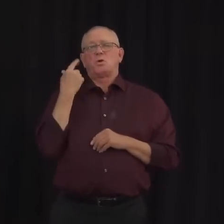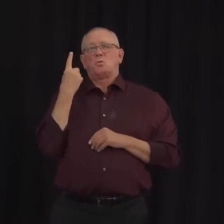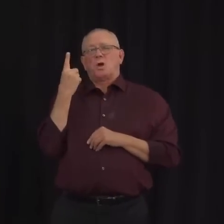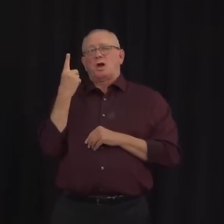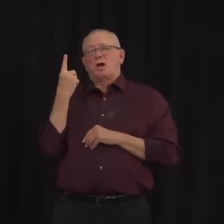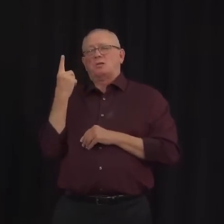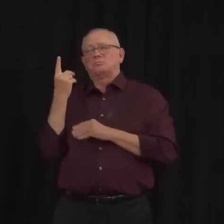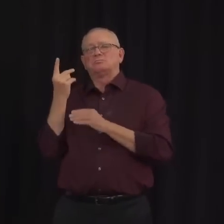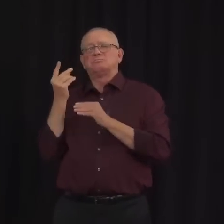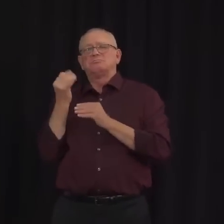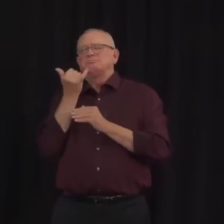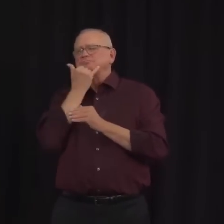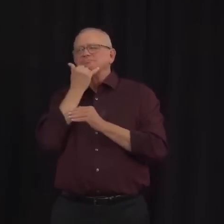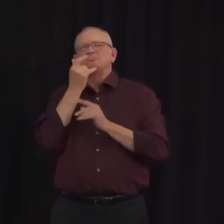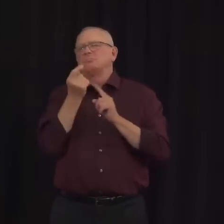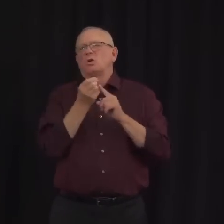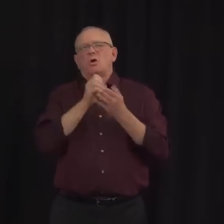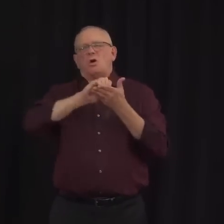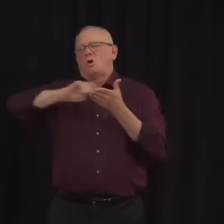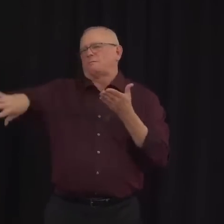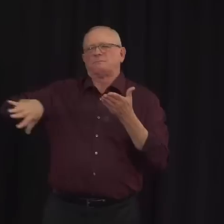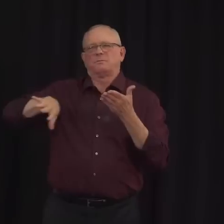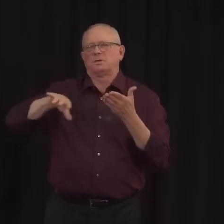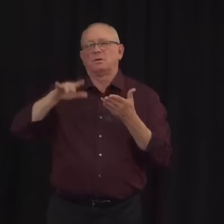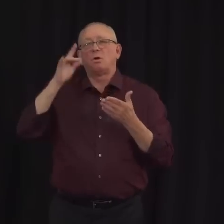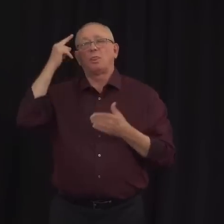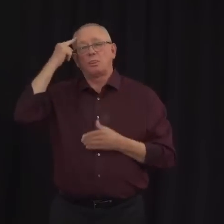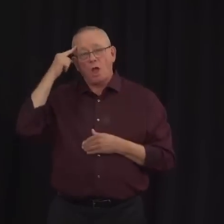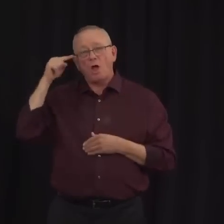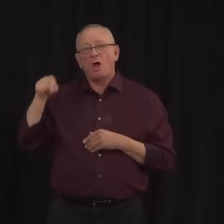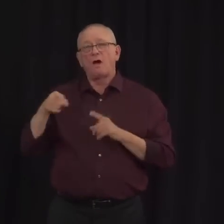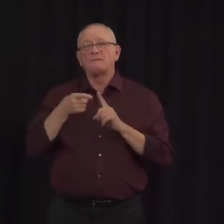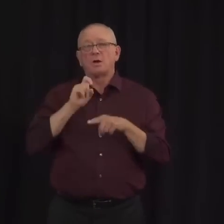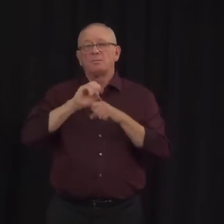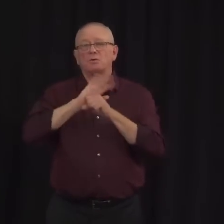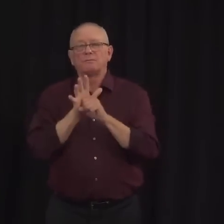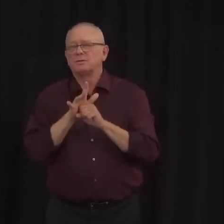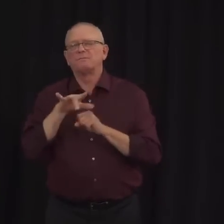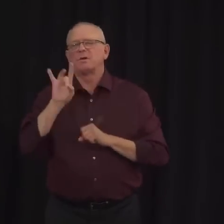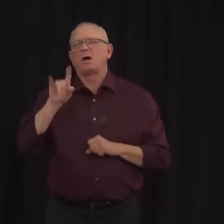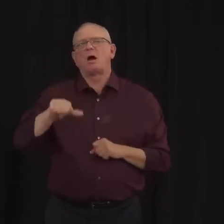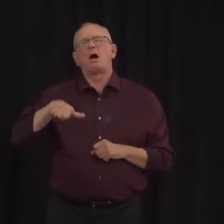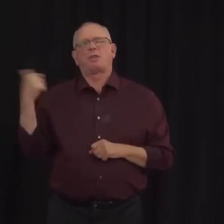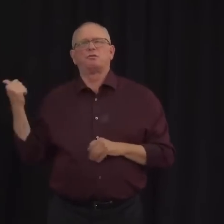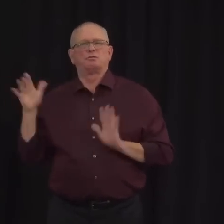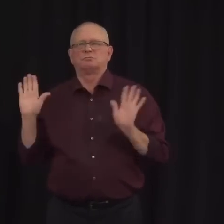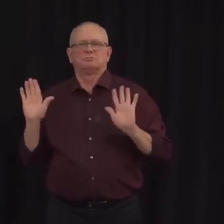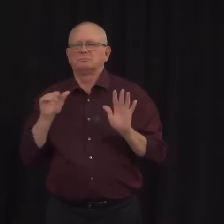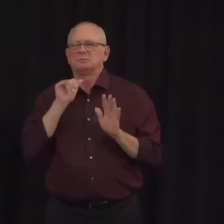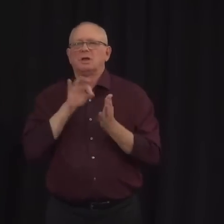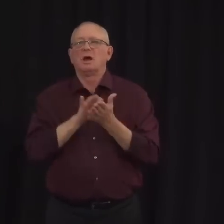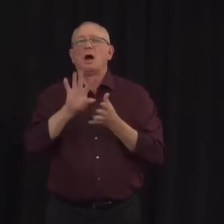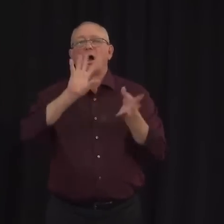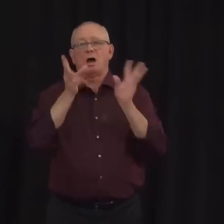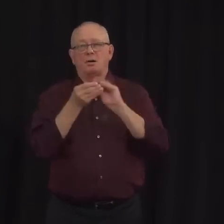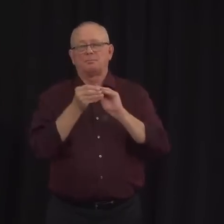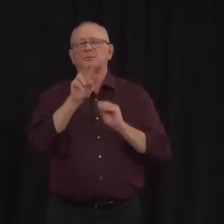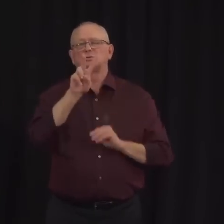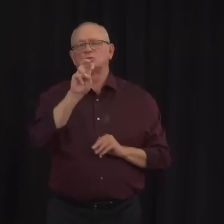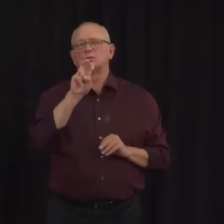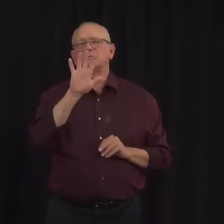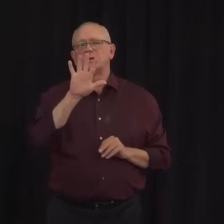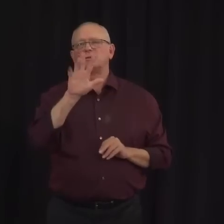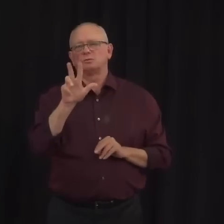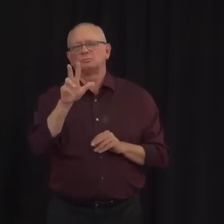removed from the total after it was determined to not be a death resulting from COVID-19. Losing a loved one to